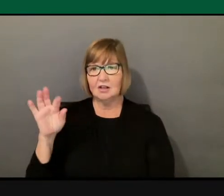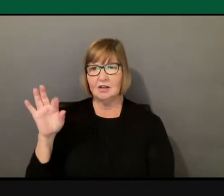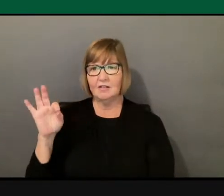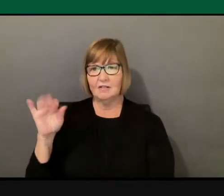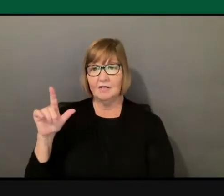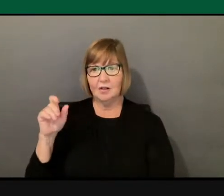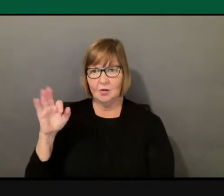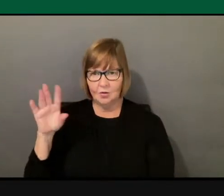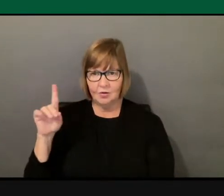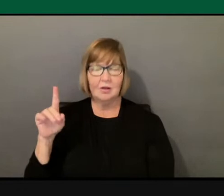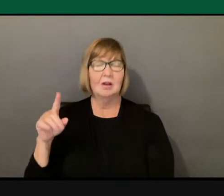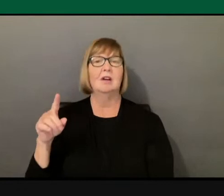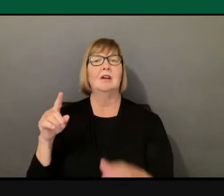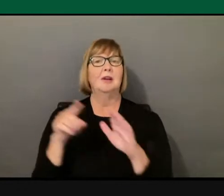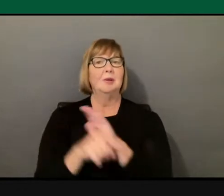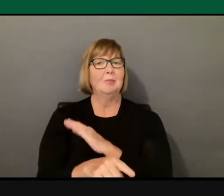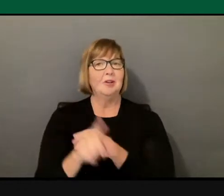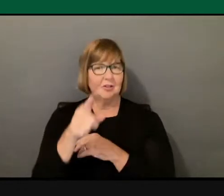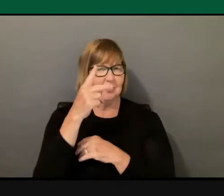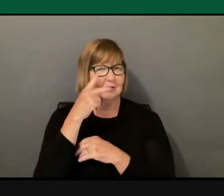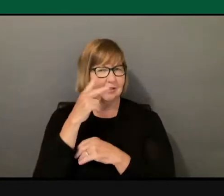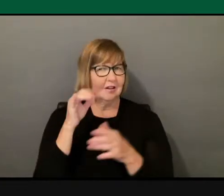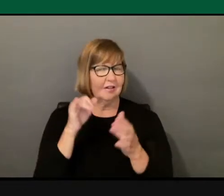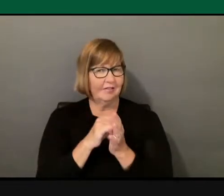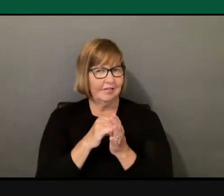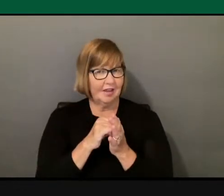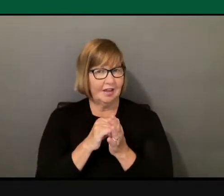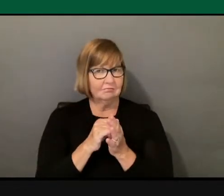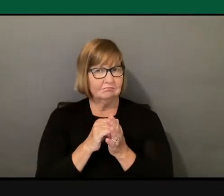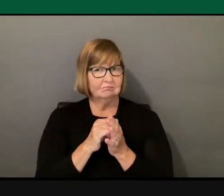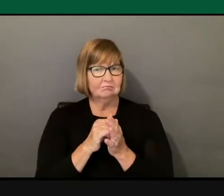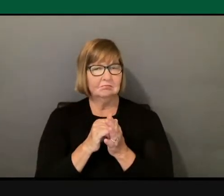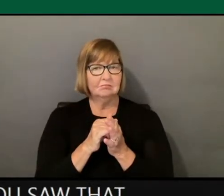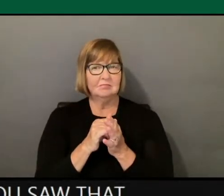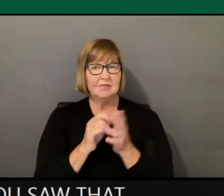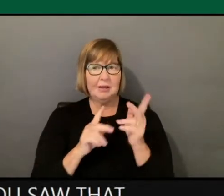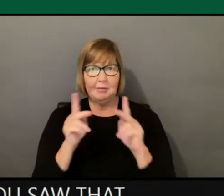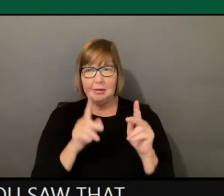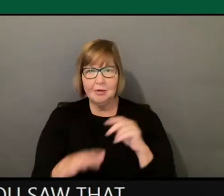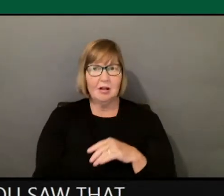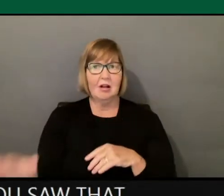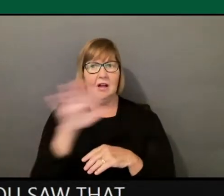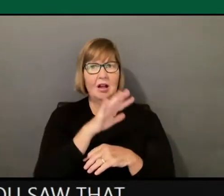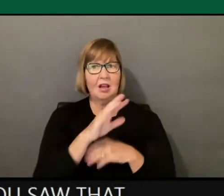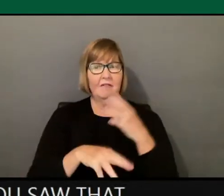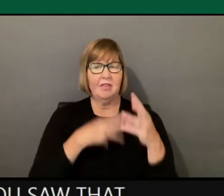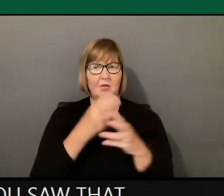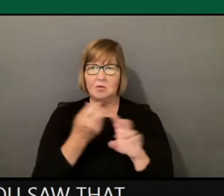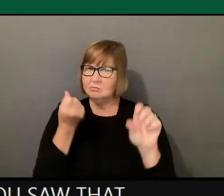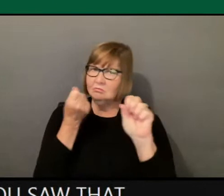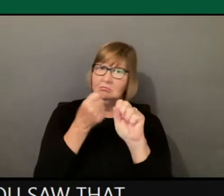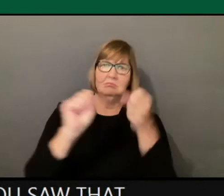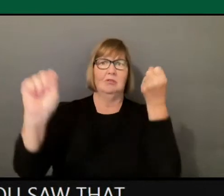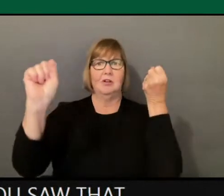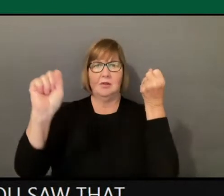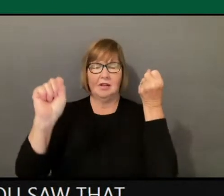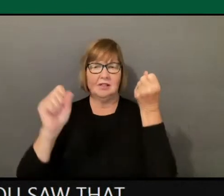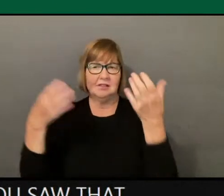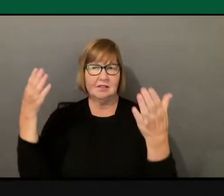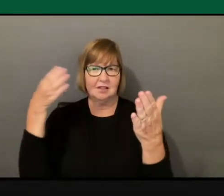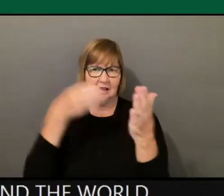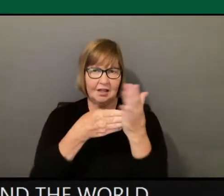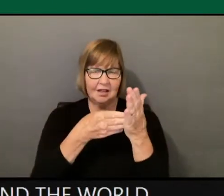that there is an escalation. All of a sudden, people around the world were protesting against the